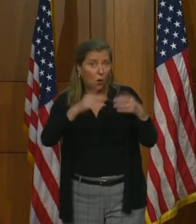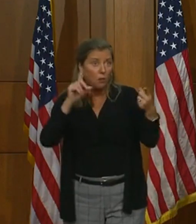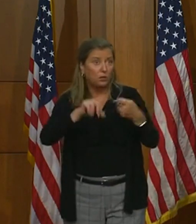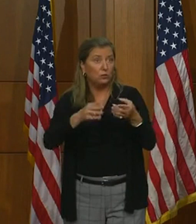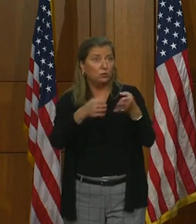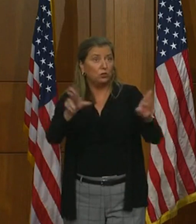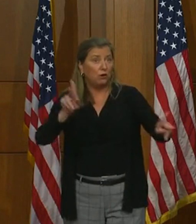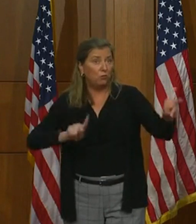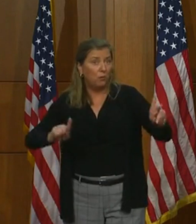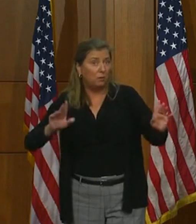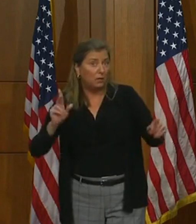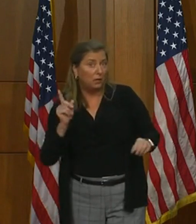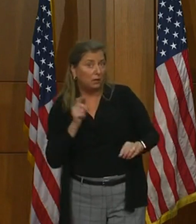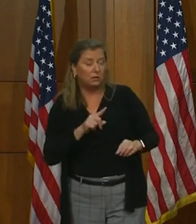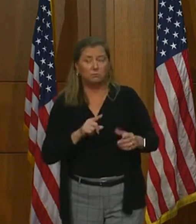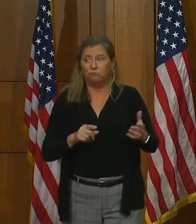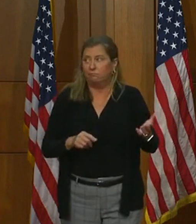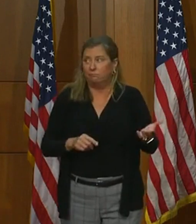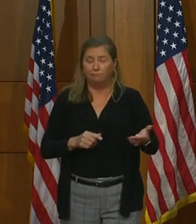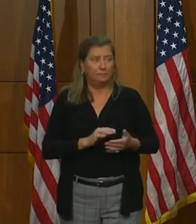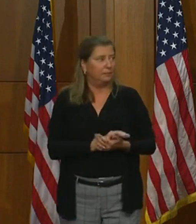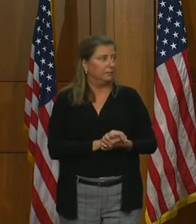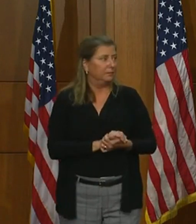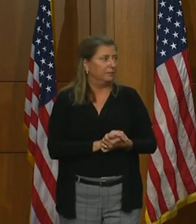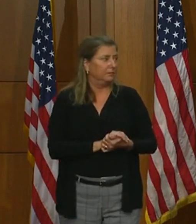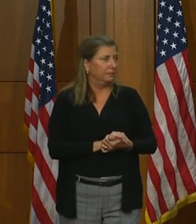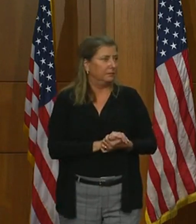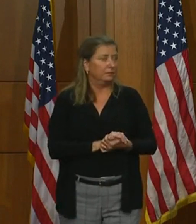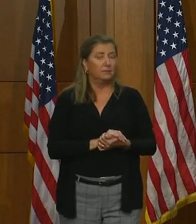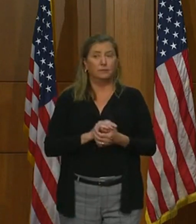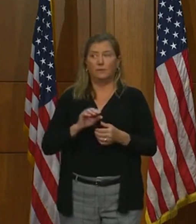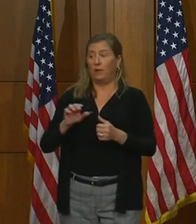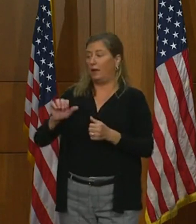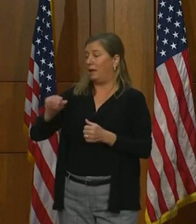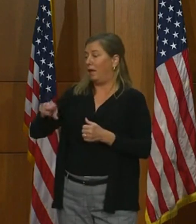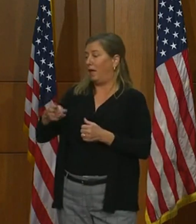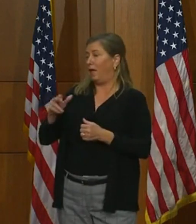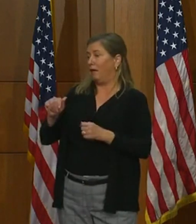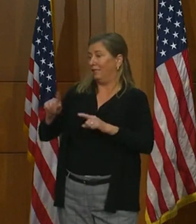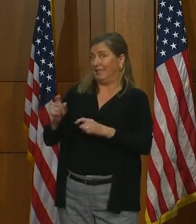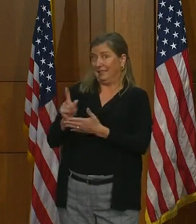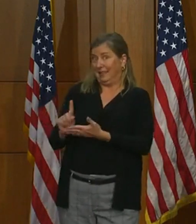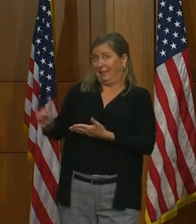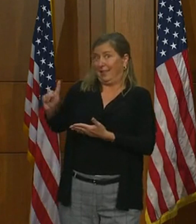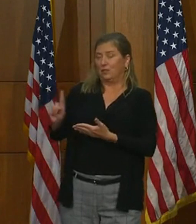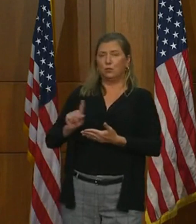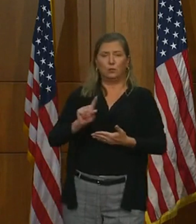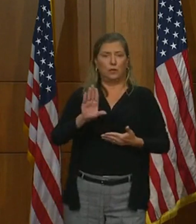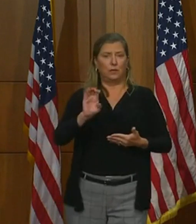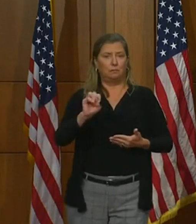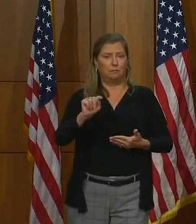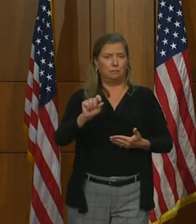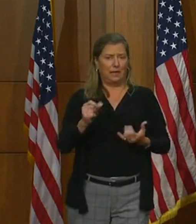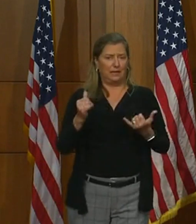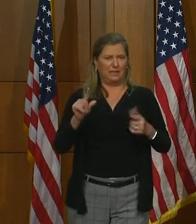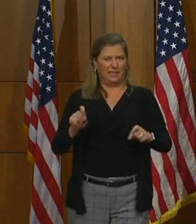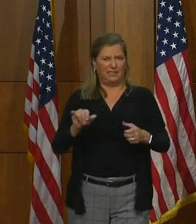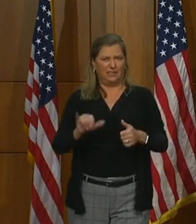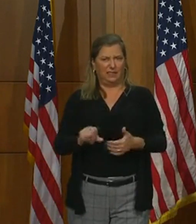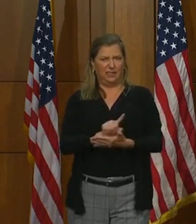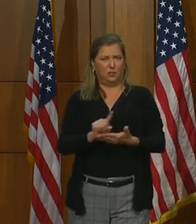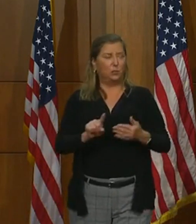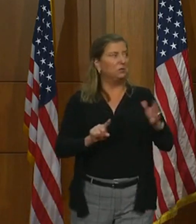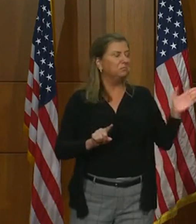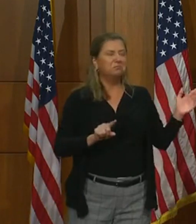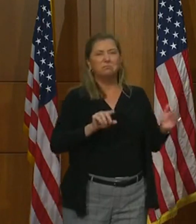You know, we're moving. Alpha testing was last week. Beta testing is this week. Mid-July.